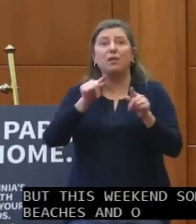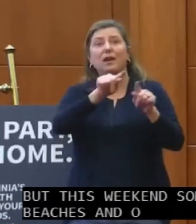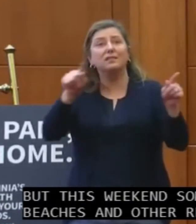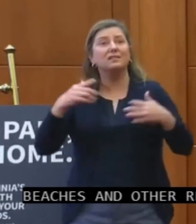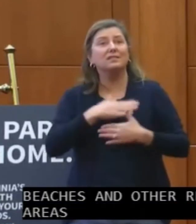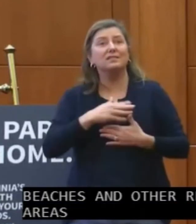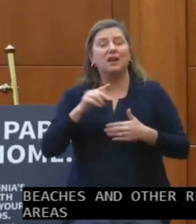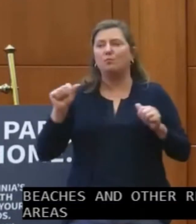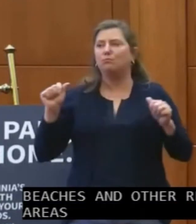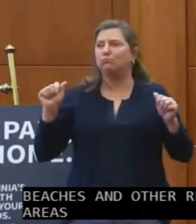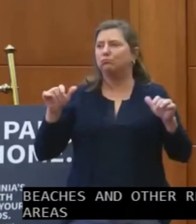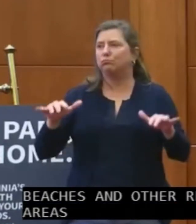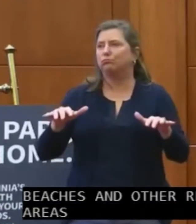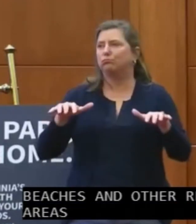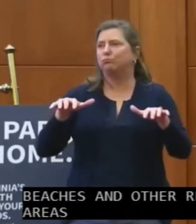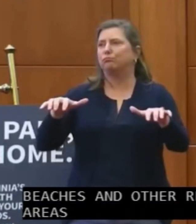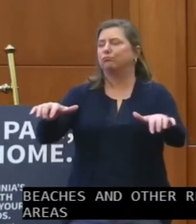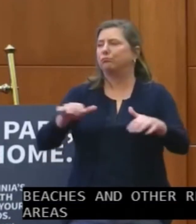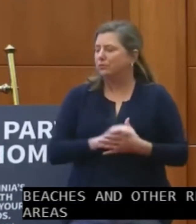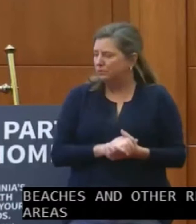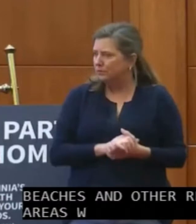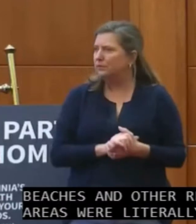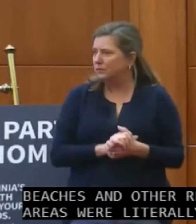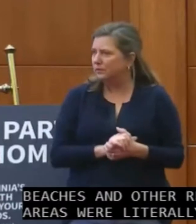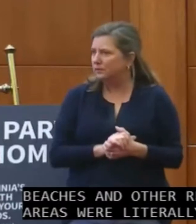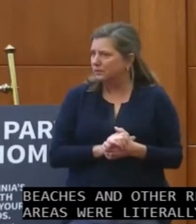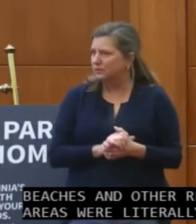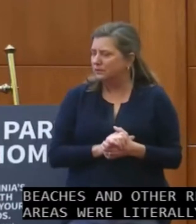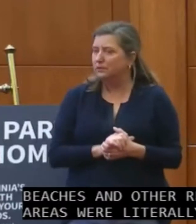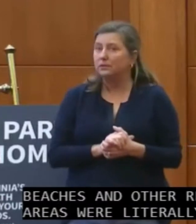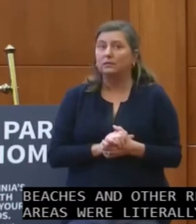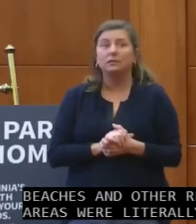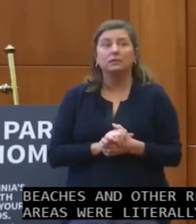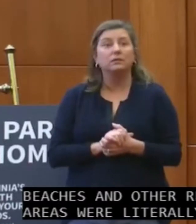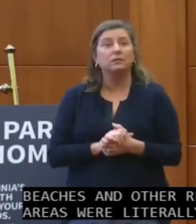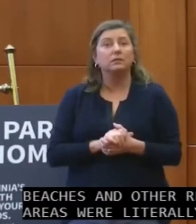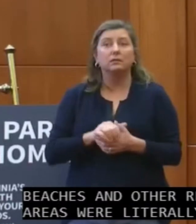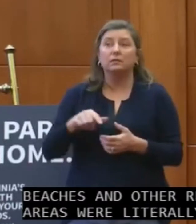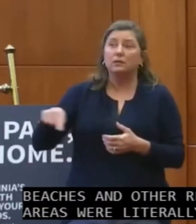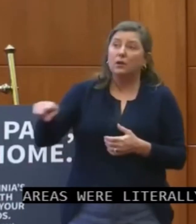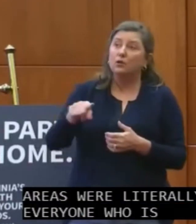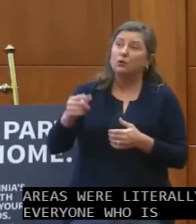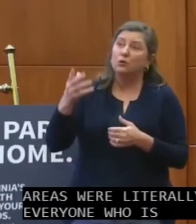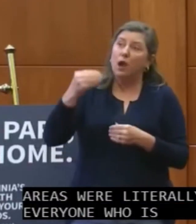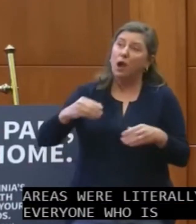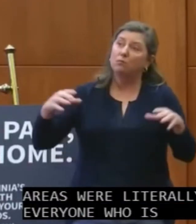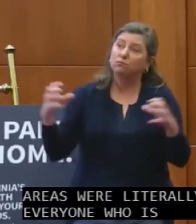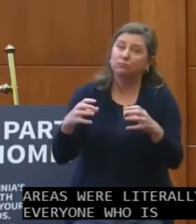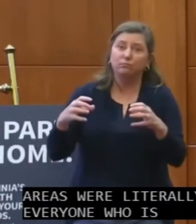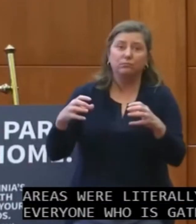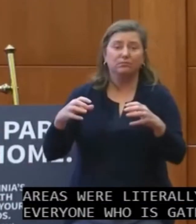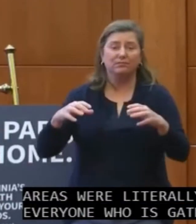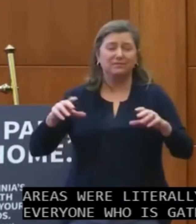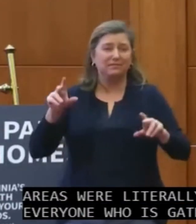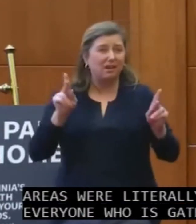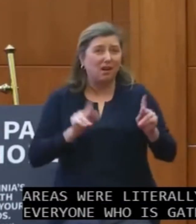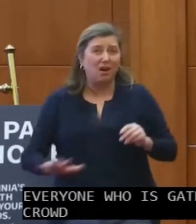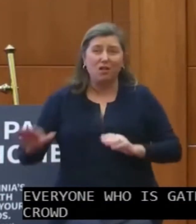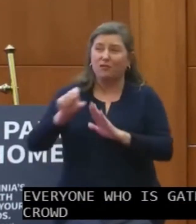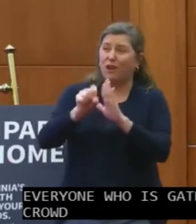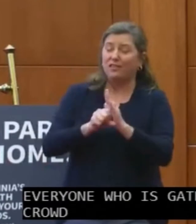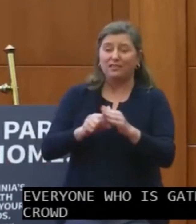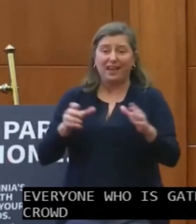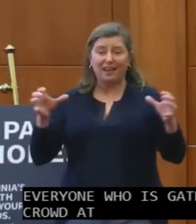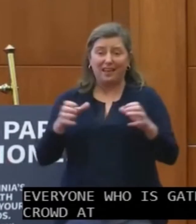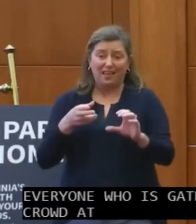packed. Everyone who is gathering in a crowd at any place around the state is putting